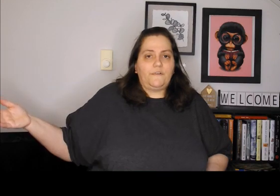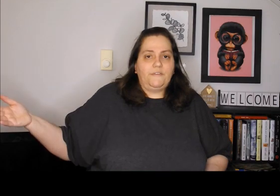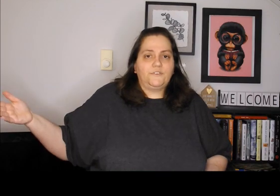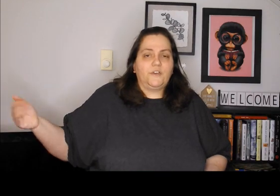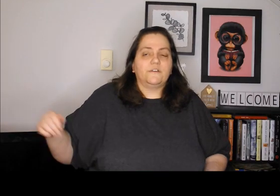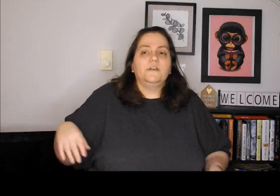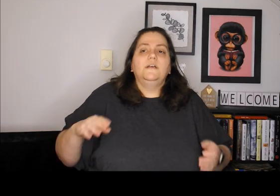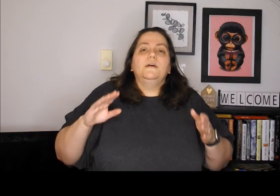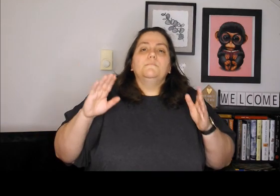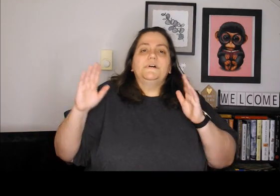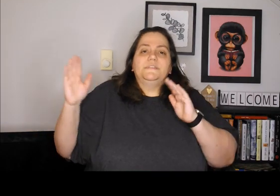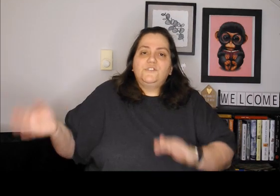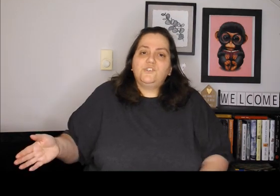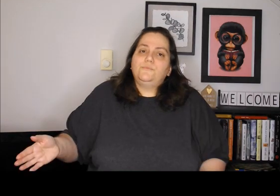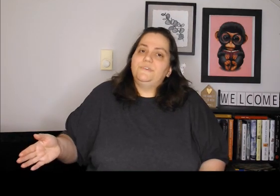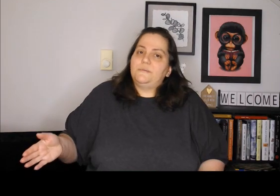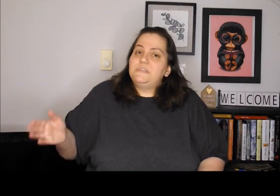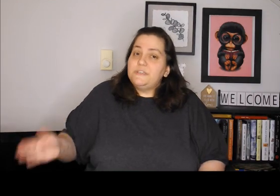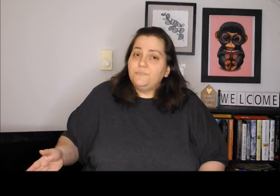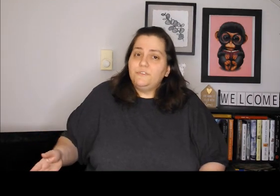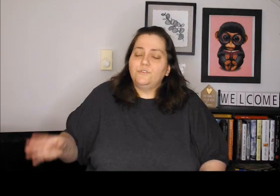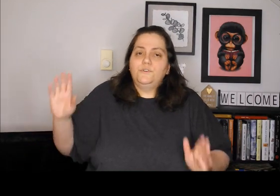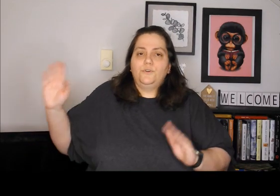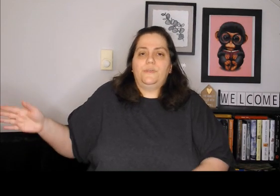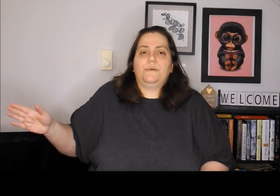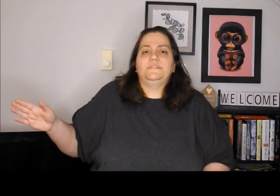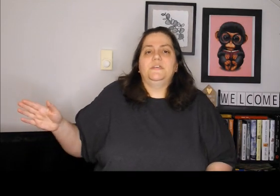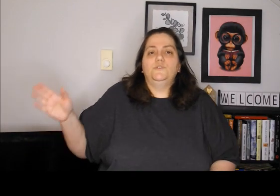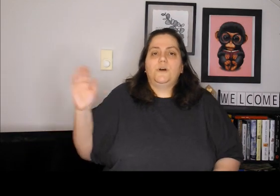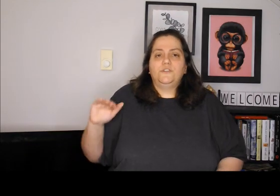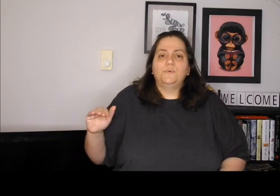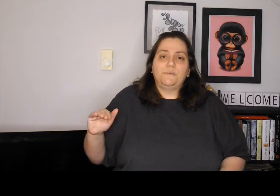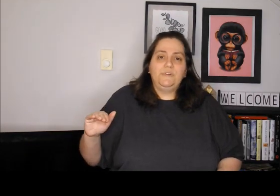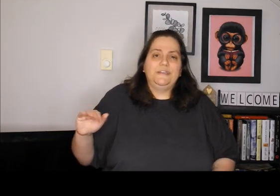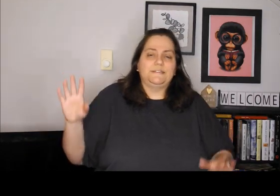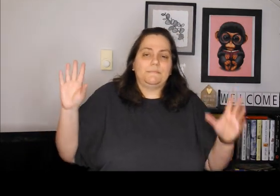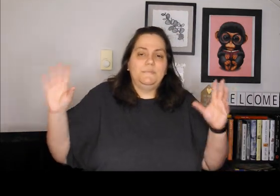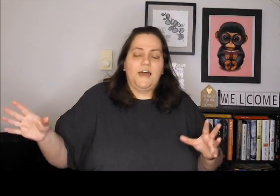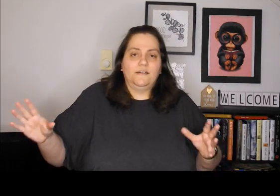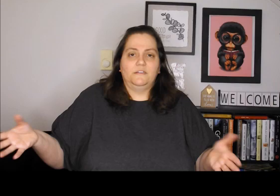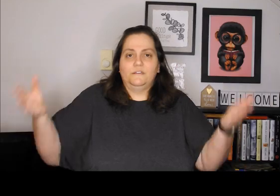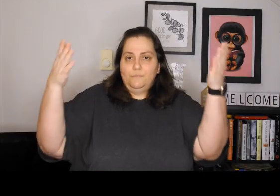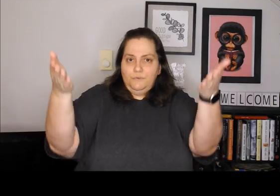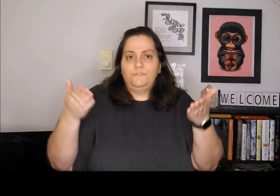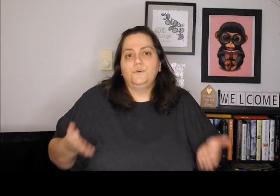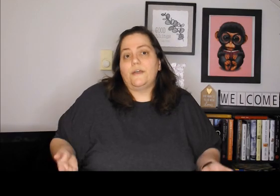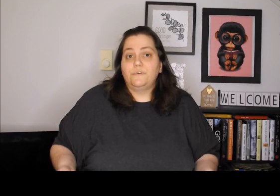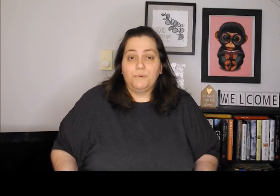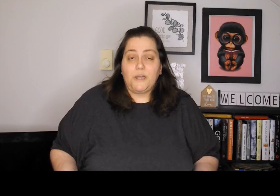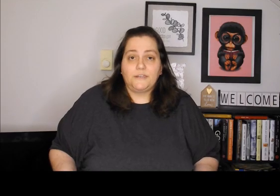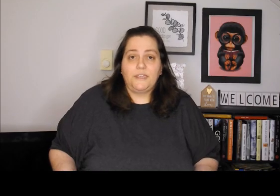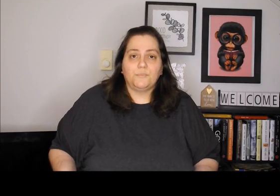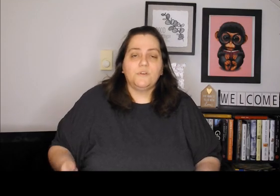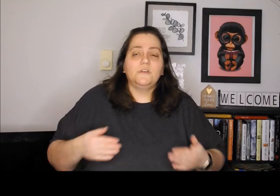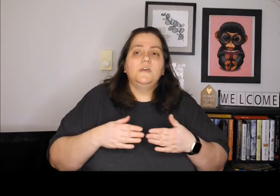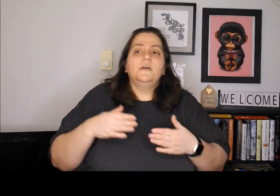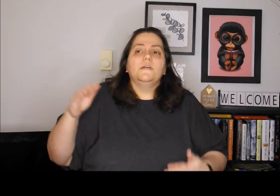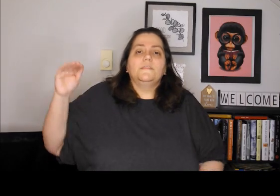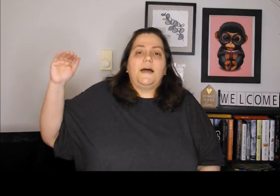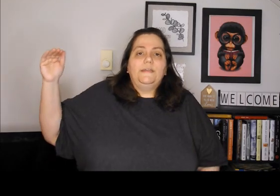five star. But this year I'm doing something different. So if you go to that website and you want to know what I'm reading because I'm not going to review every book on camera, I